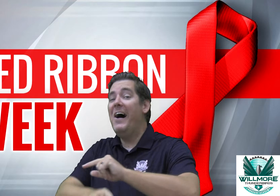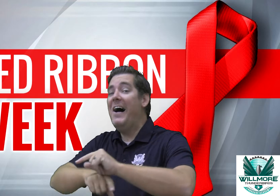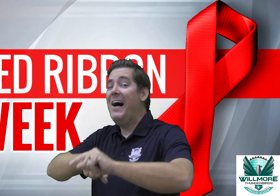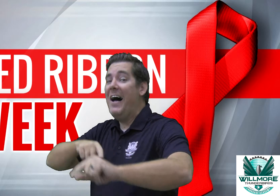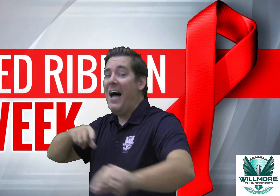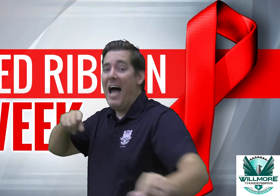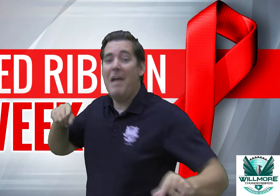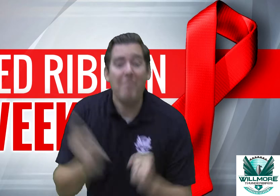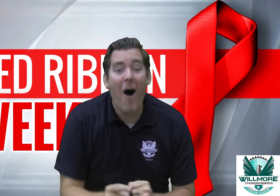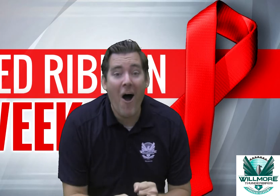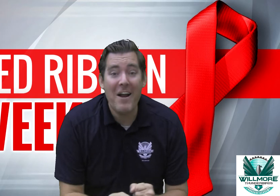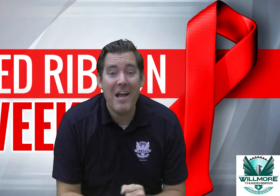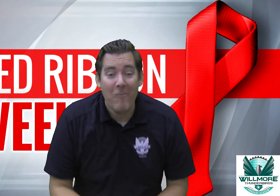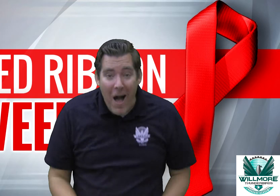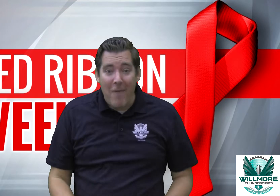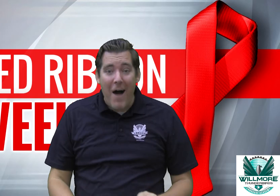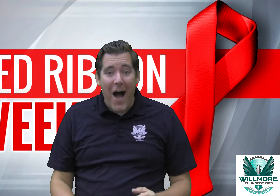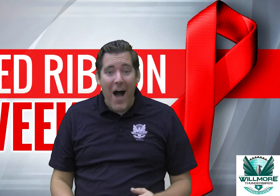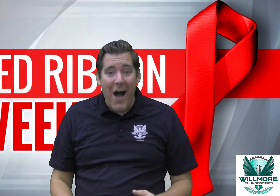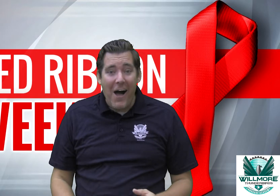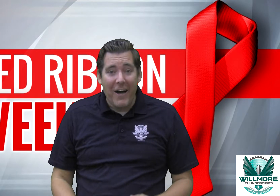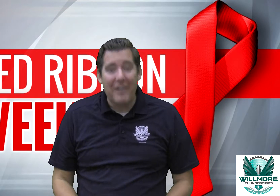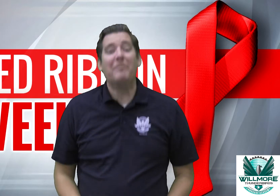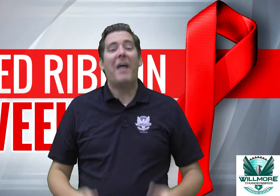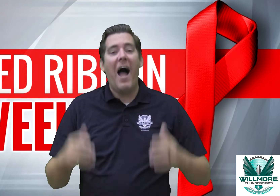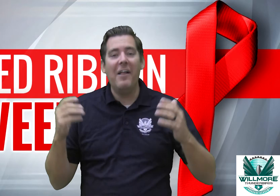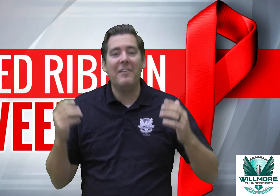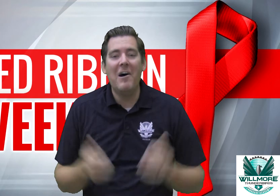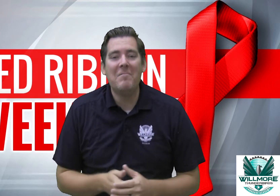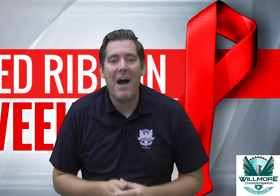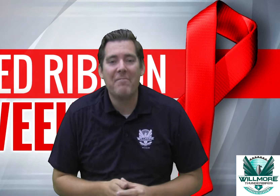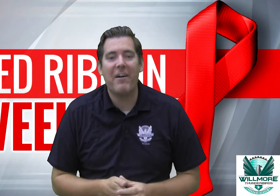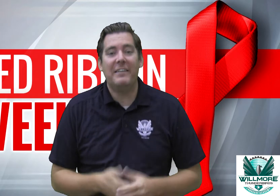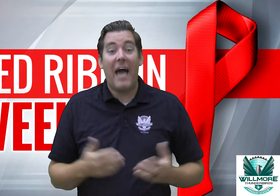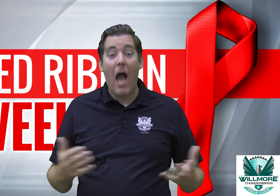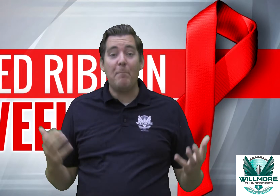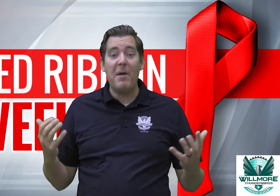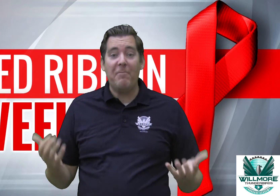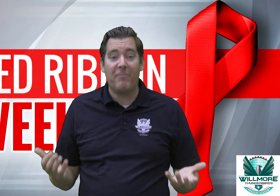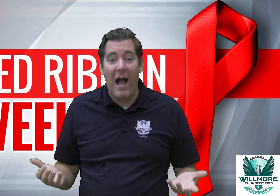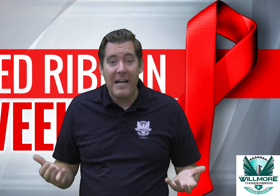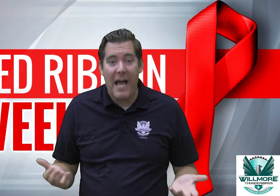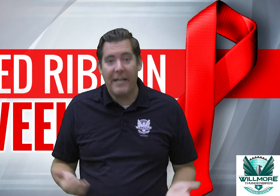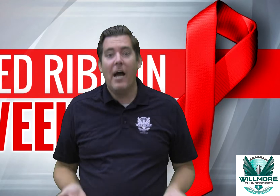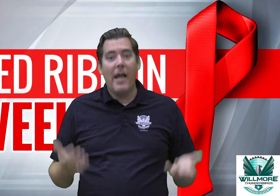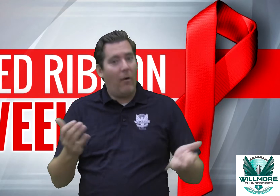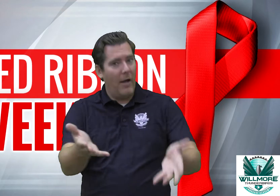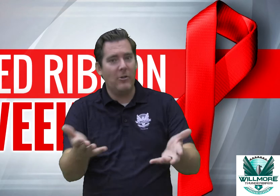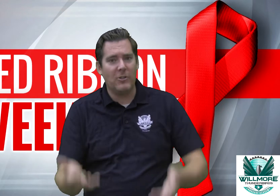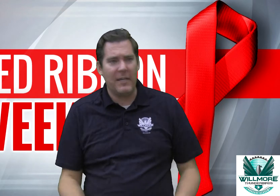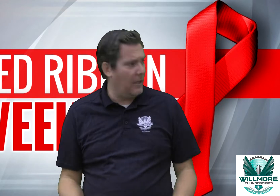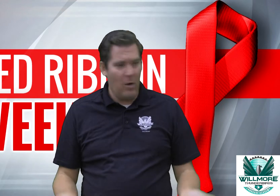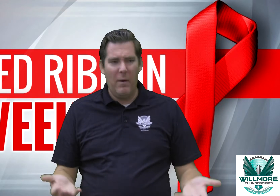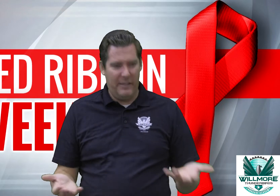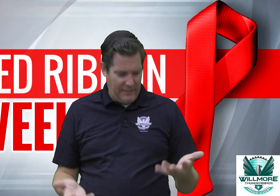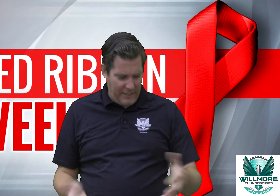good morning Wilmer hello my friends happy Friday now I know what you're thinking wait a second